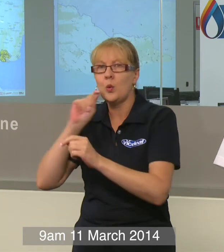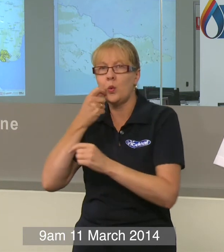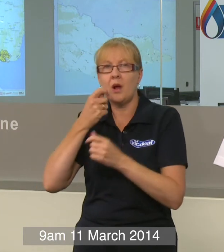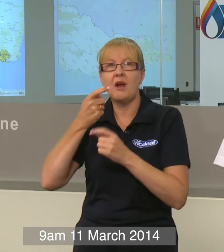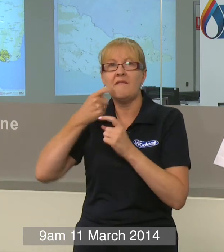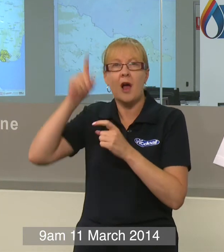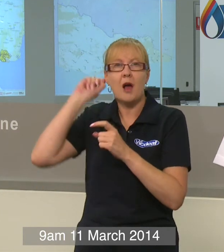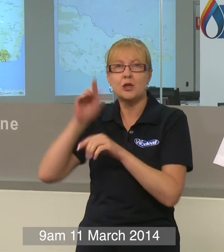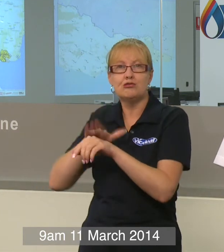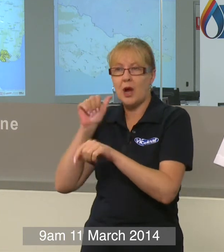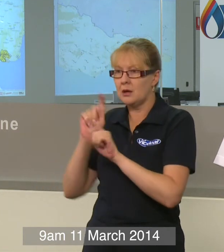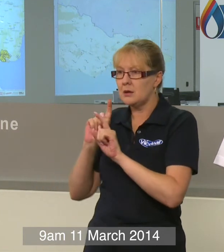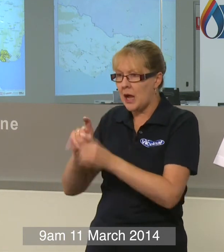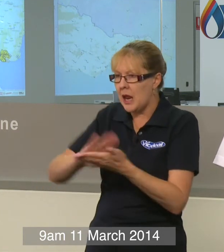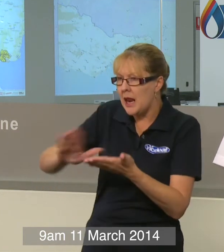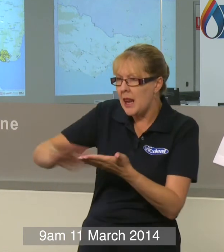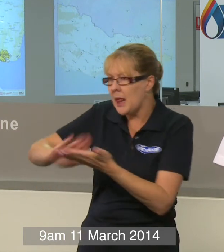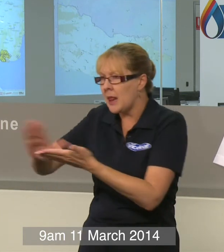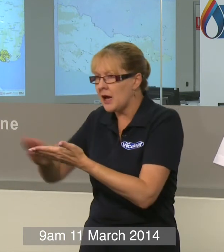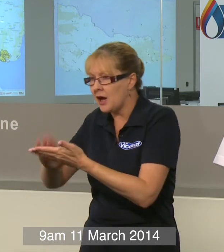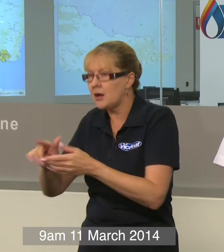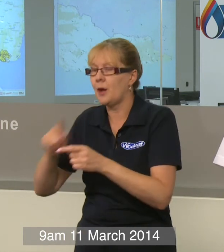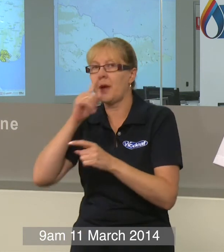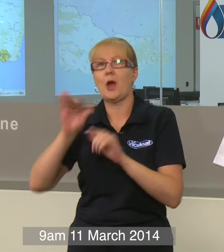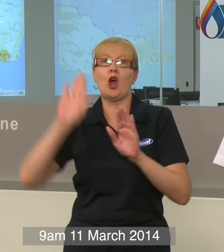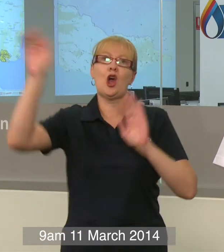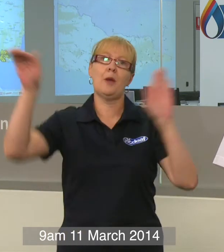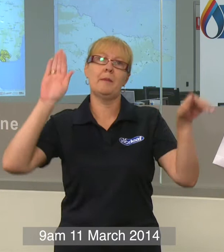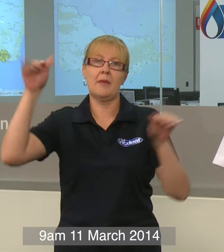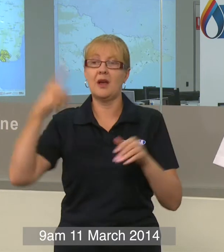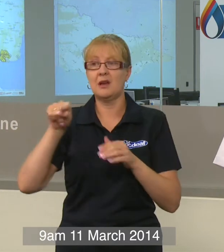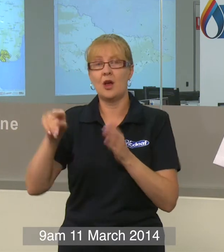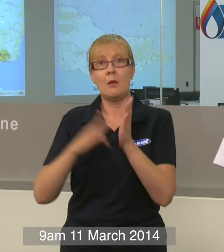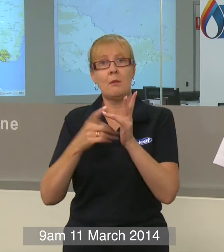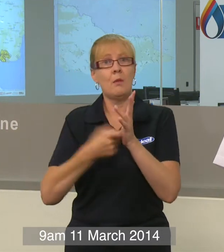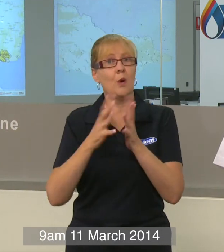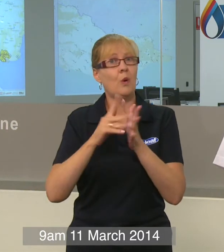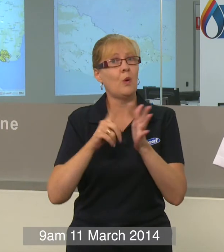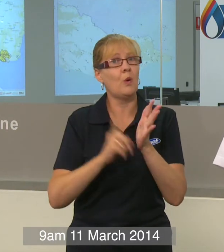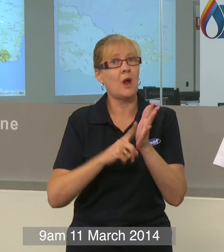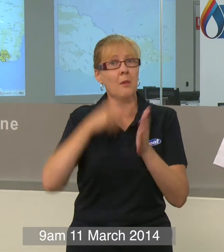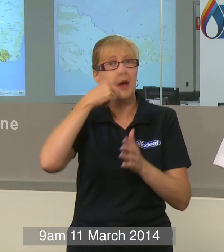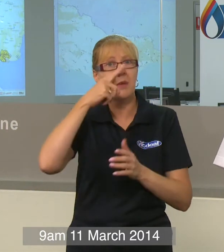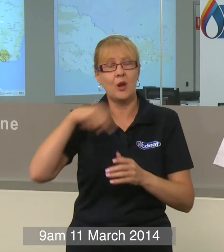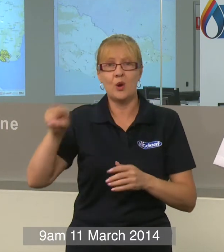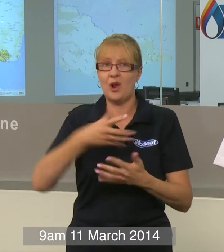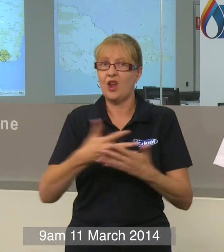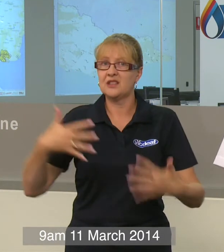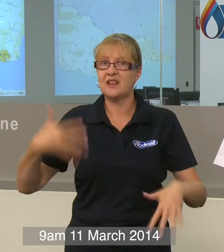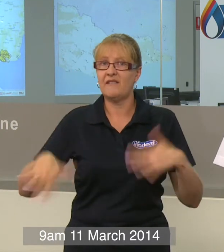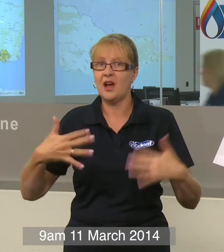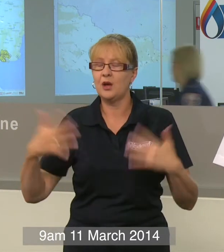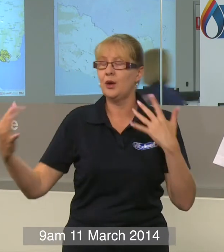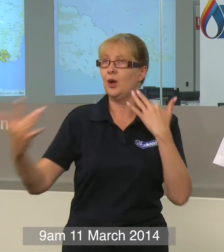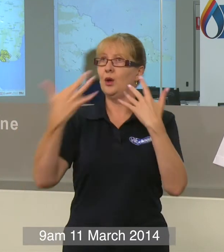them up to get them back home. So it's a huge operation and obviously the Morewell community have had a lot, they've suffered a lot, they've had a lot